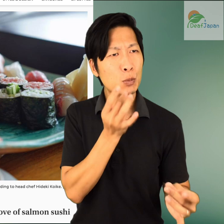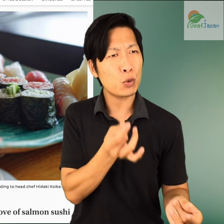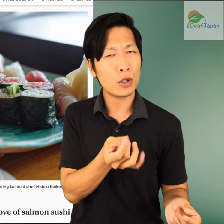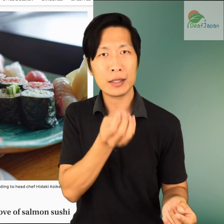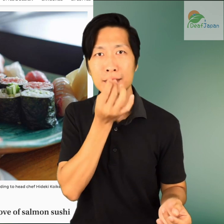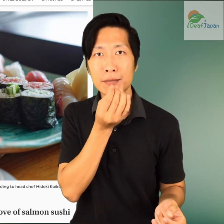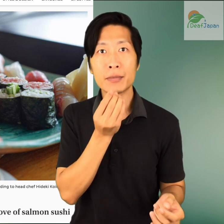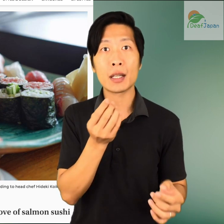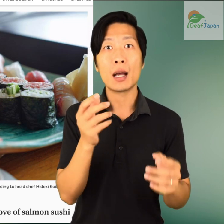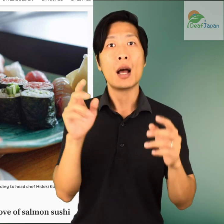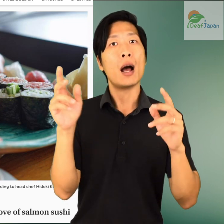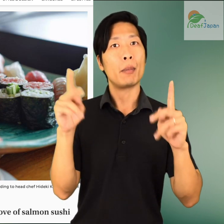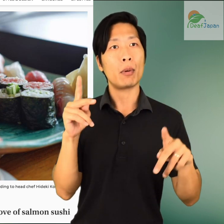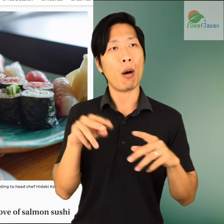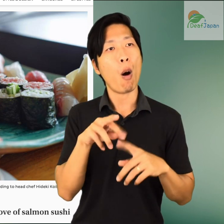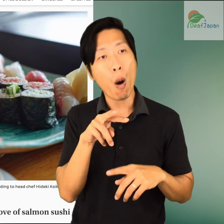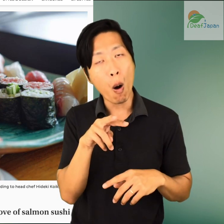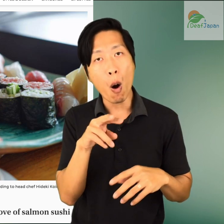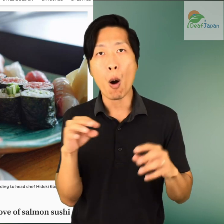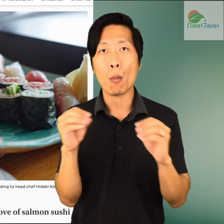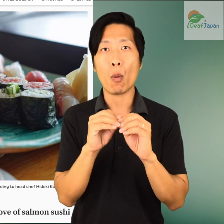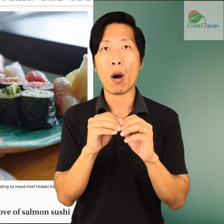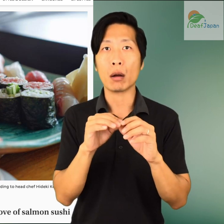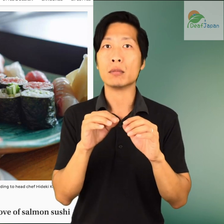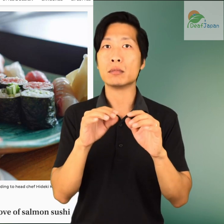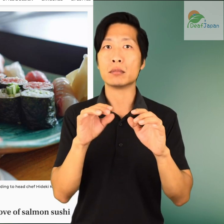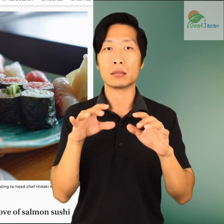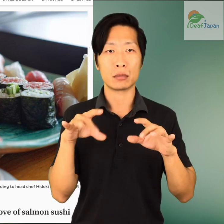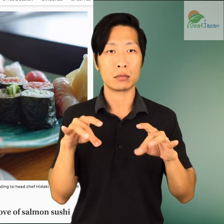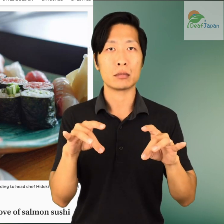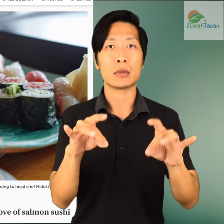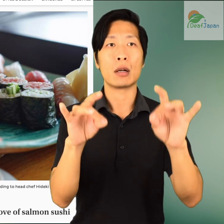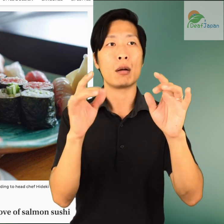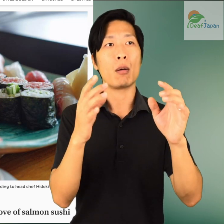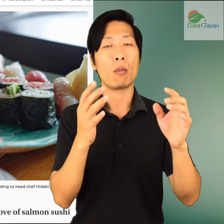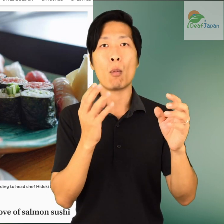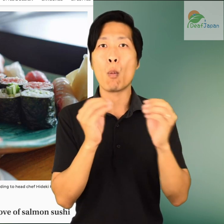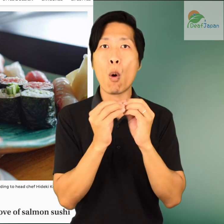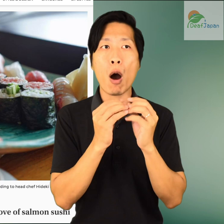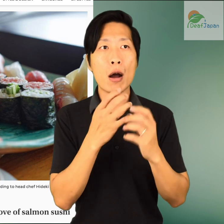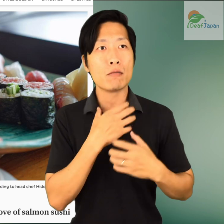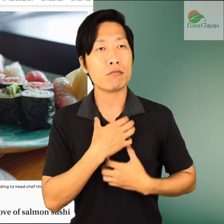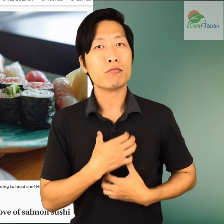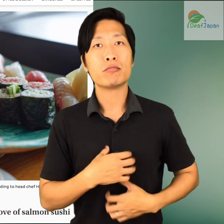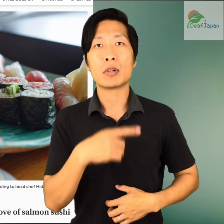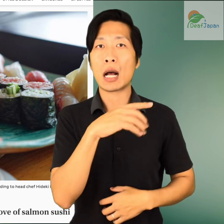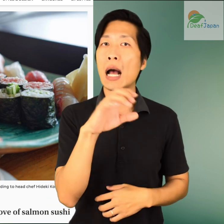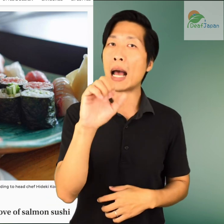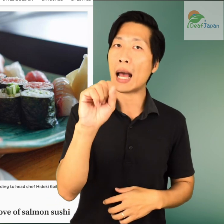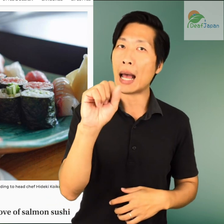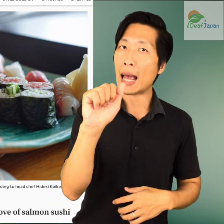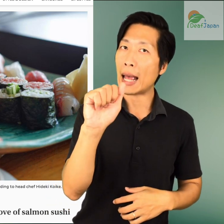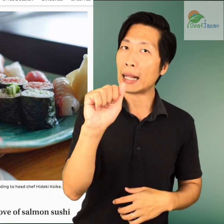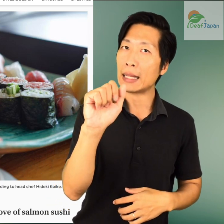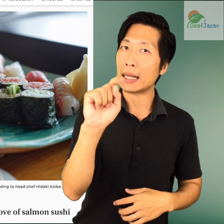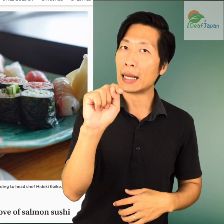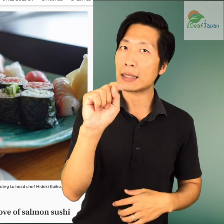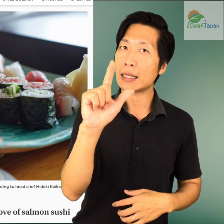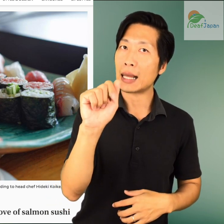to demand the Atlantic fish in restaurants across the country. The demand became so extreme that in Norway, the industry suddenly